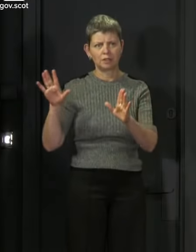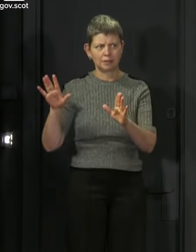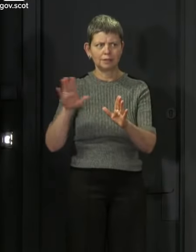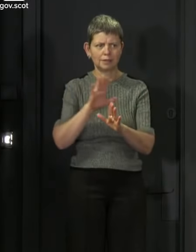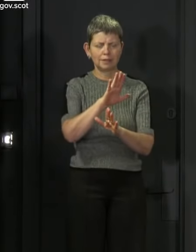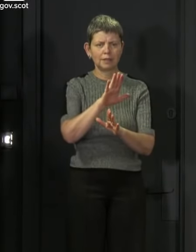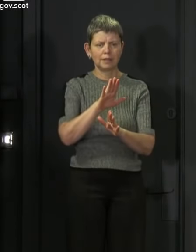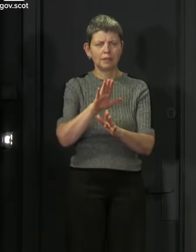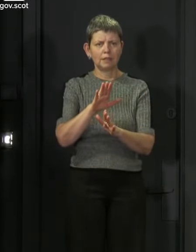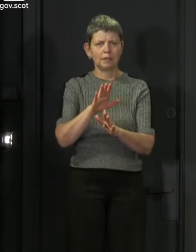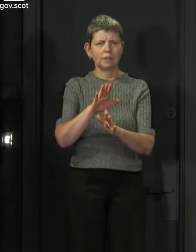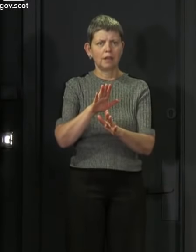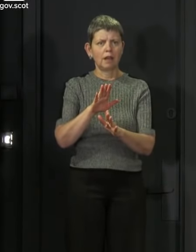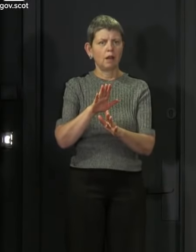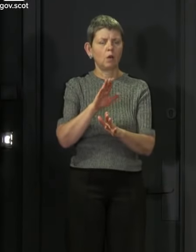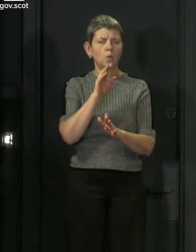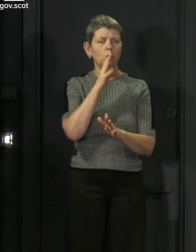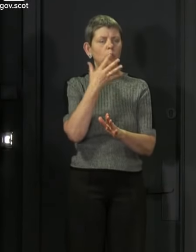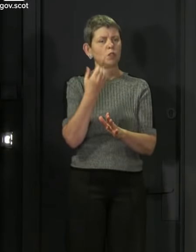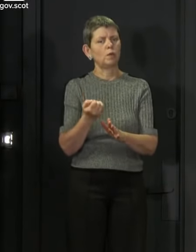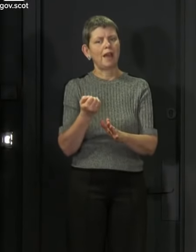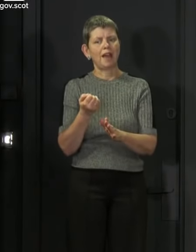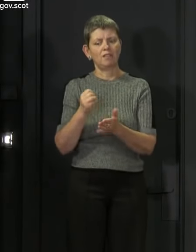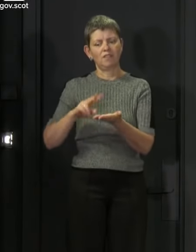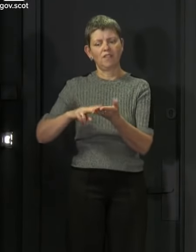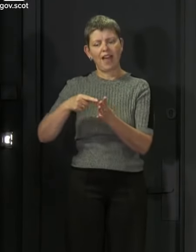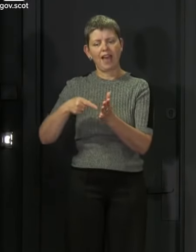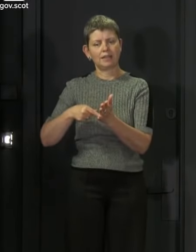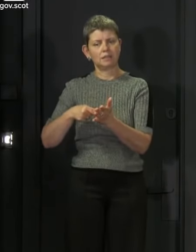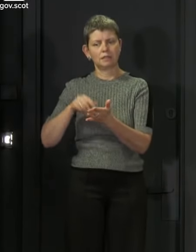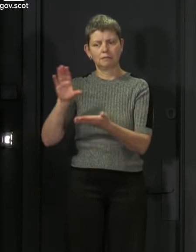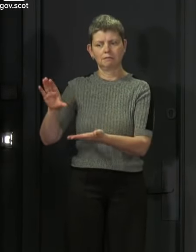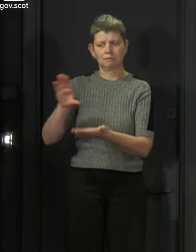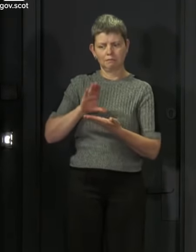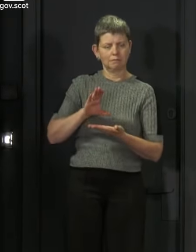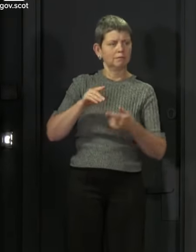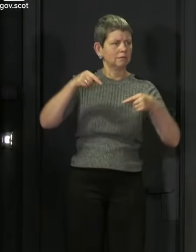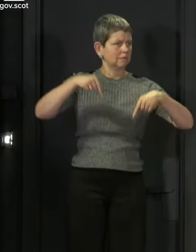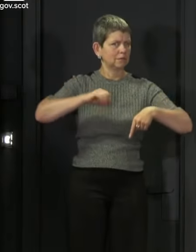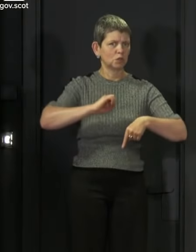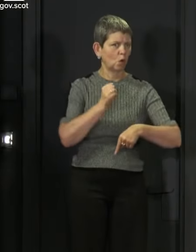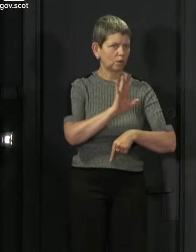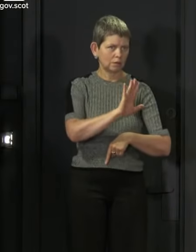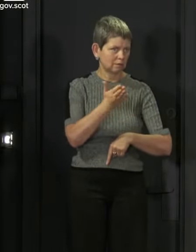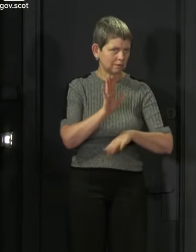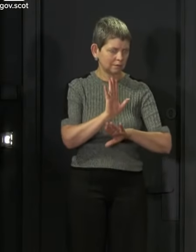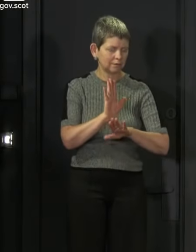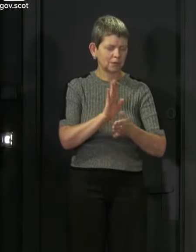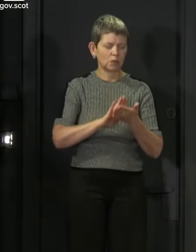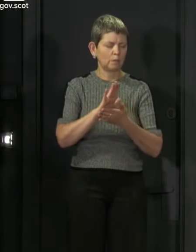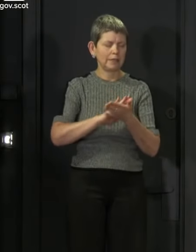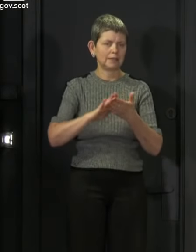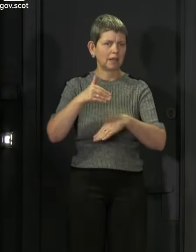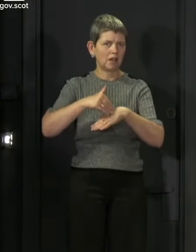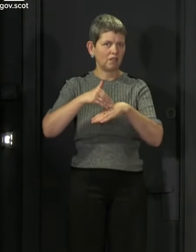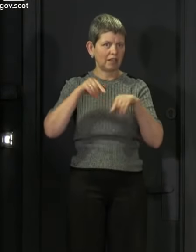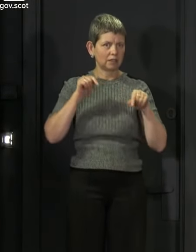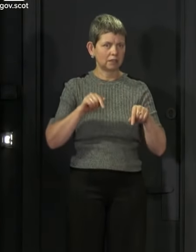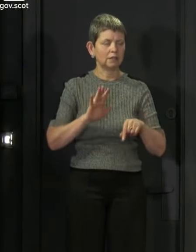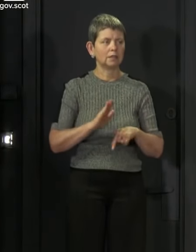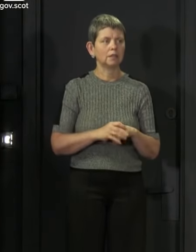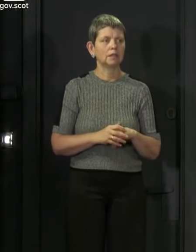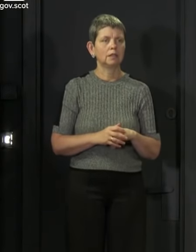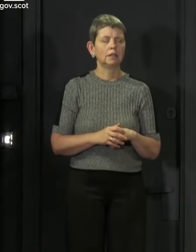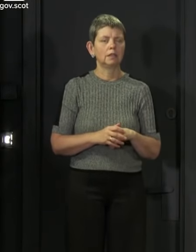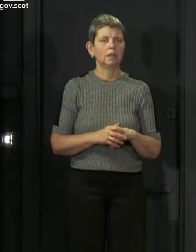have the devolution of the assignment of VAT revenues. There is no proposal at the moment to give us the